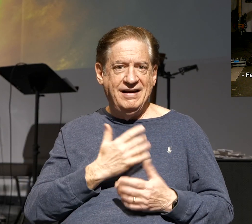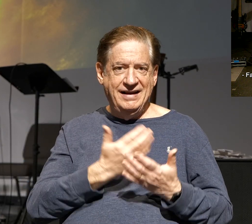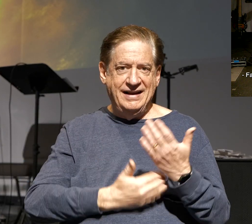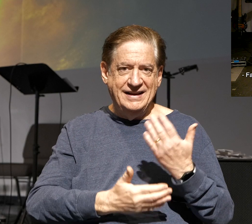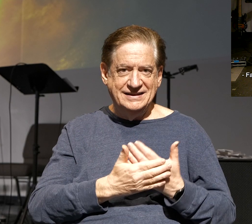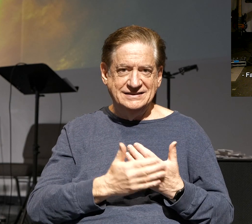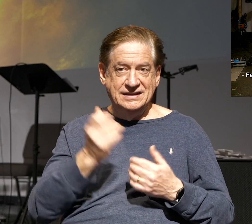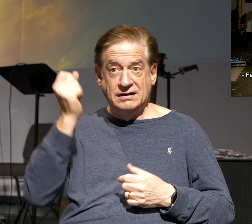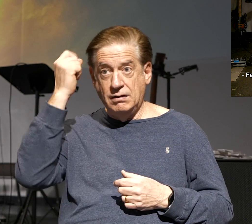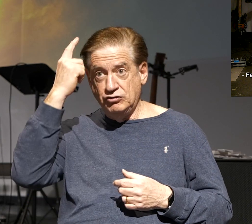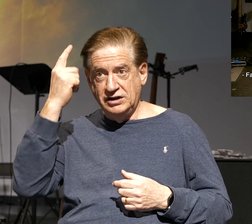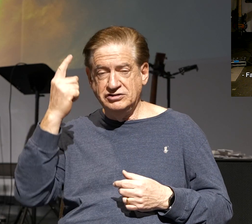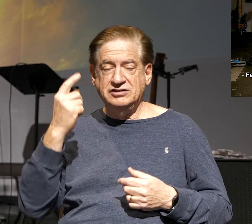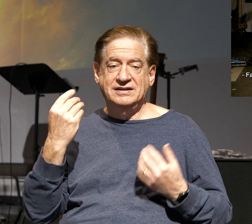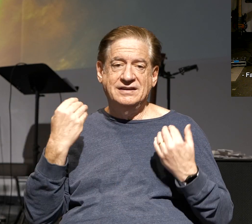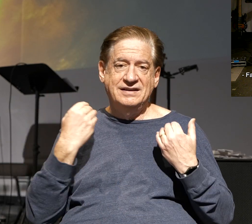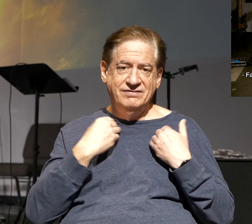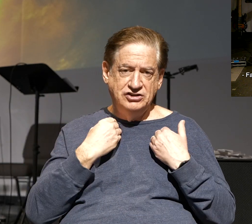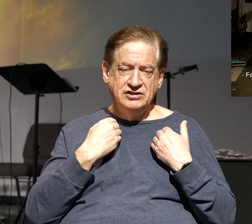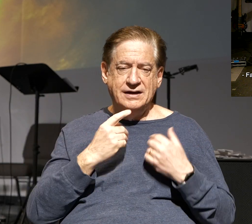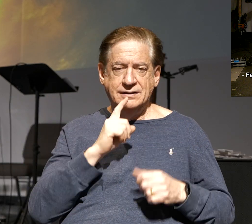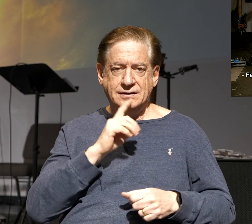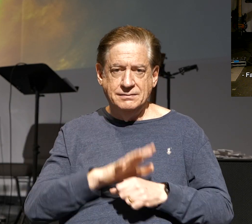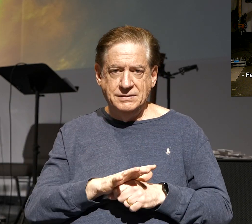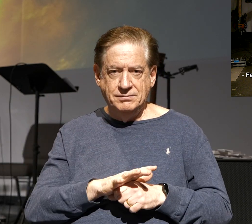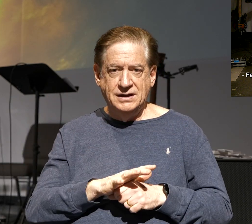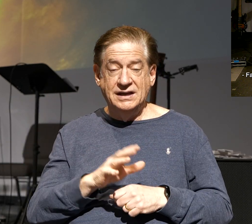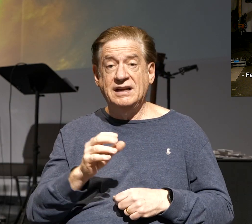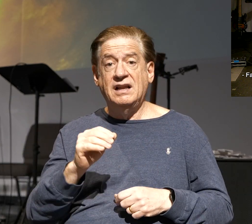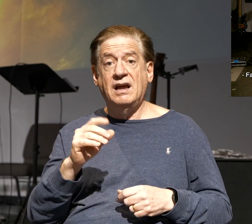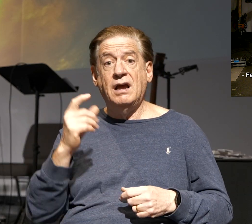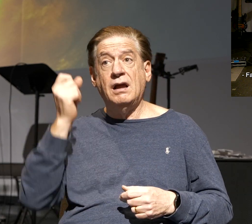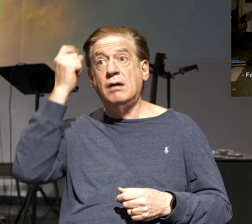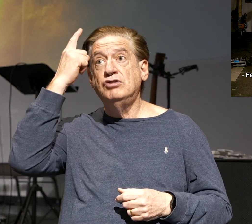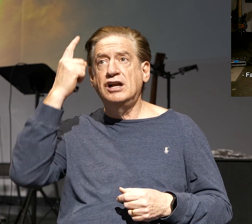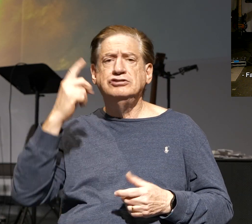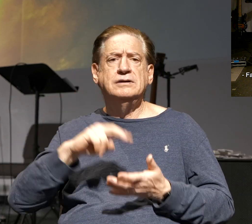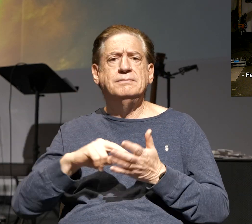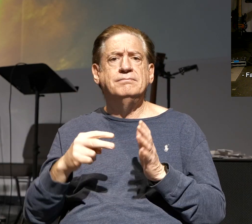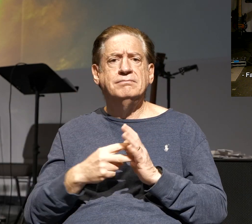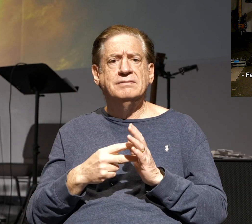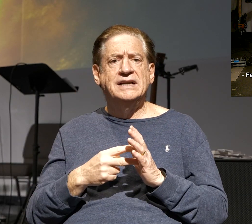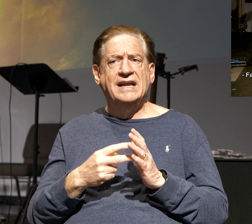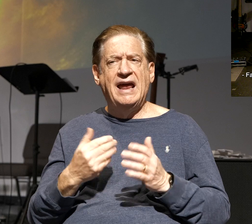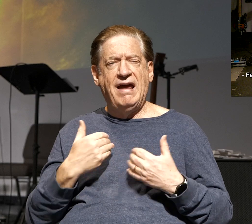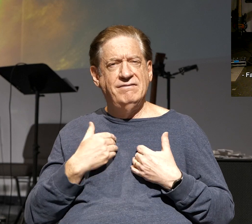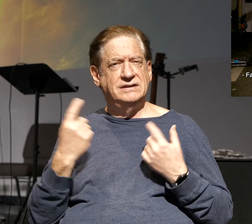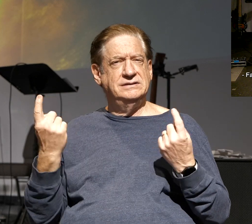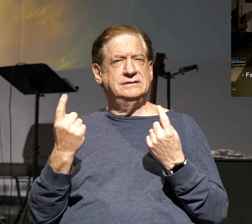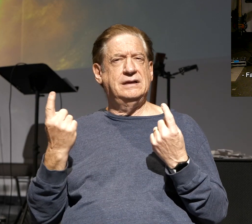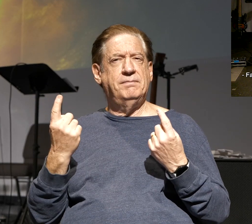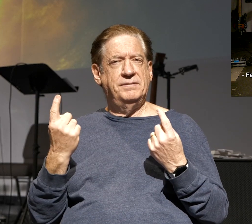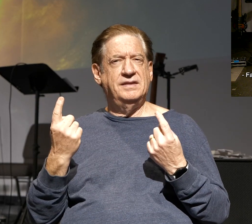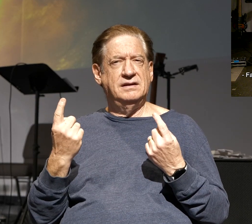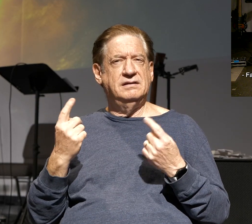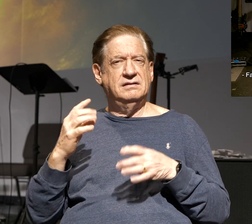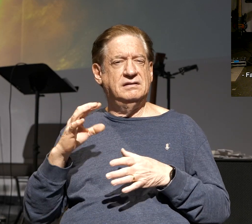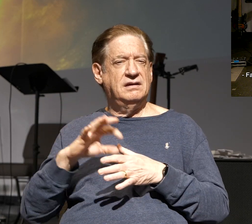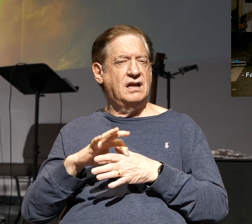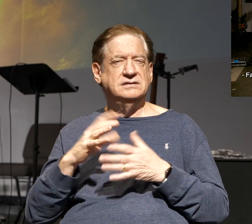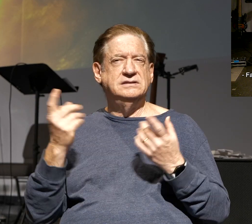the conviction, and the commitment. Comprehension means that there's content to our faith. There's something that we must believe,